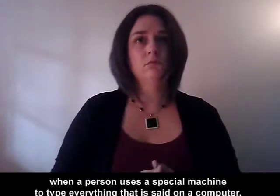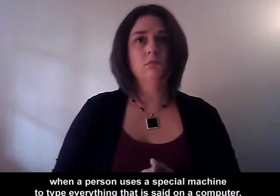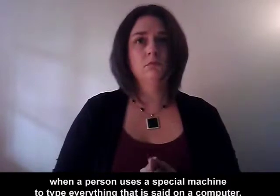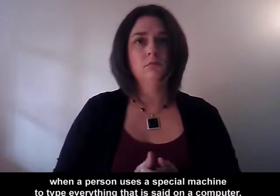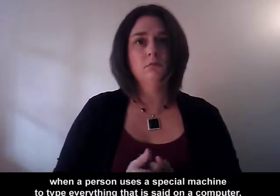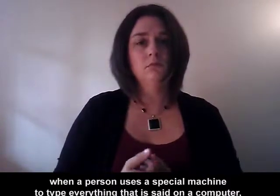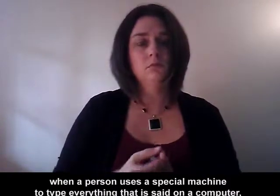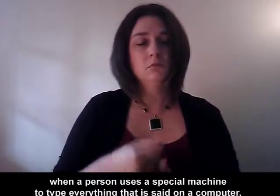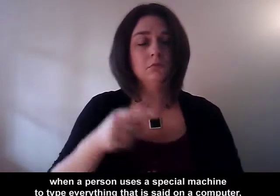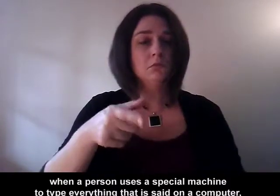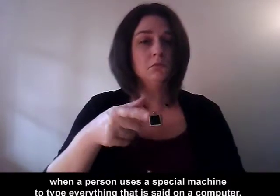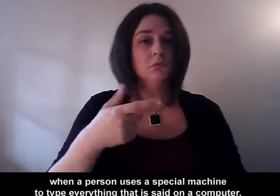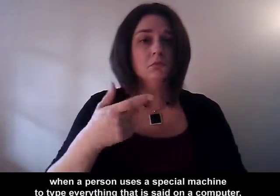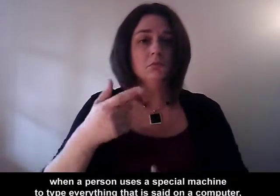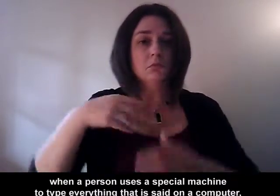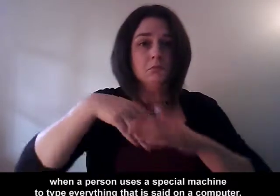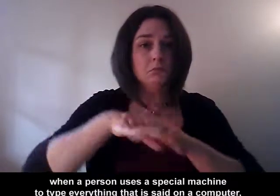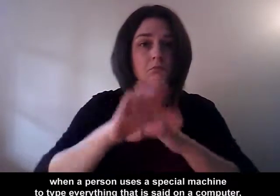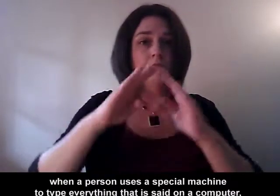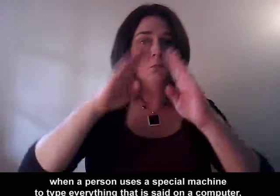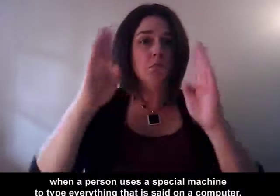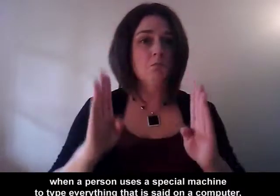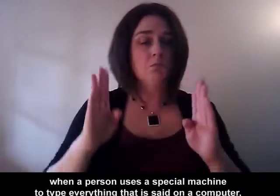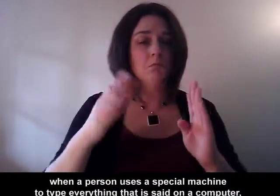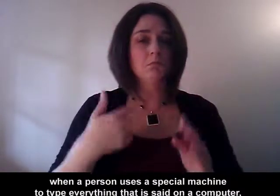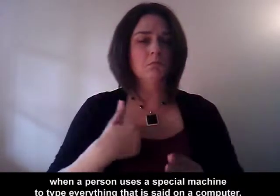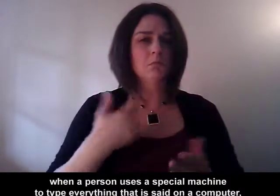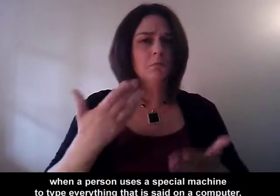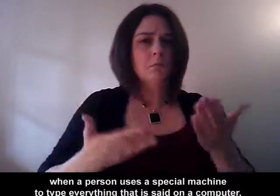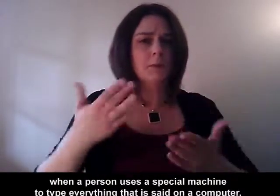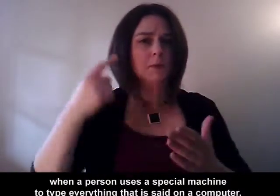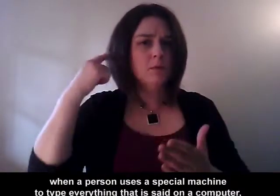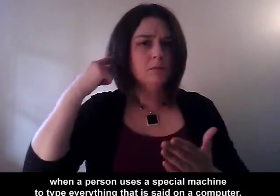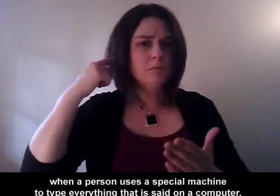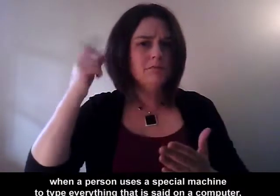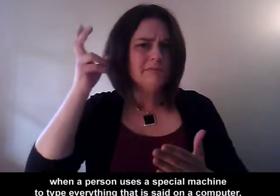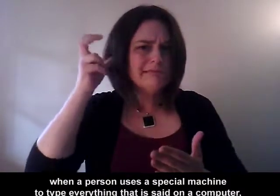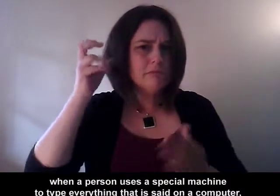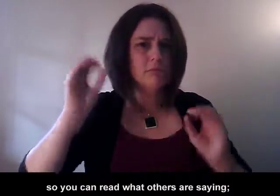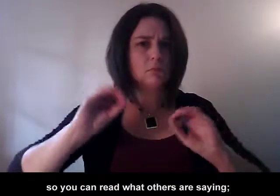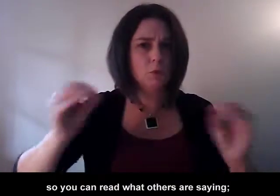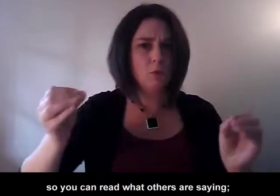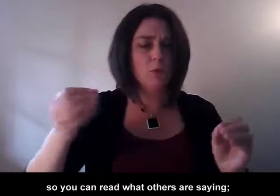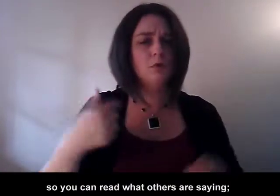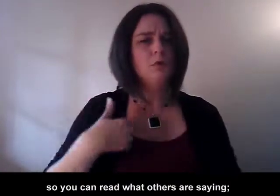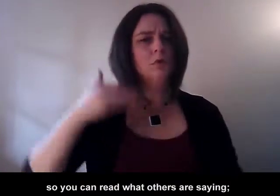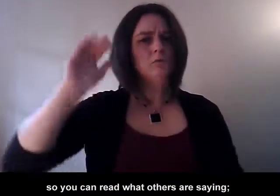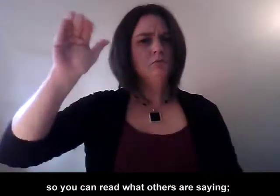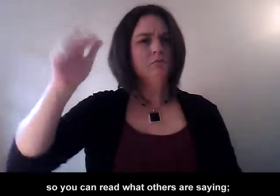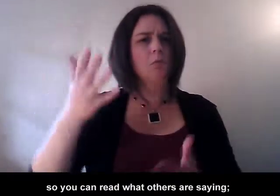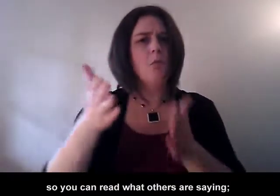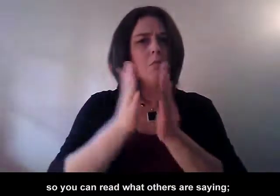machine to type everything that is said on a computer so you can read what others are saying.